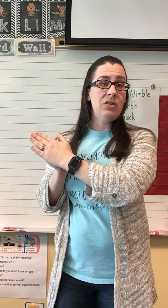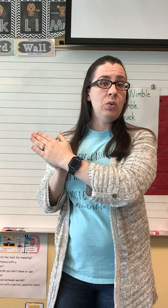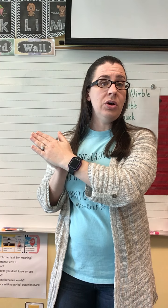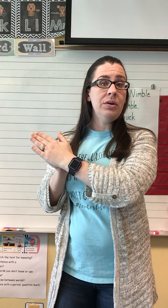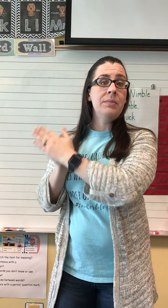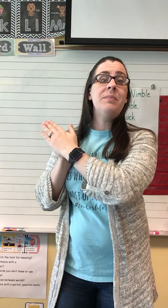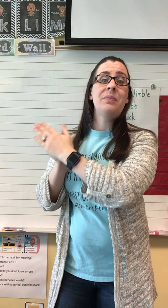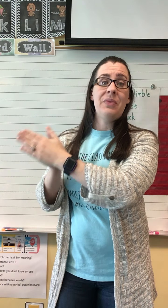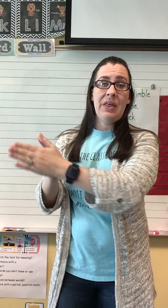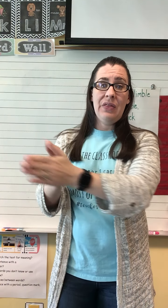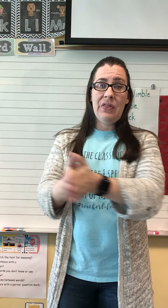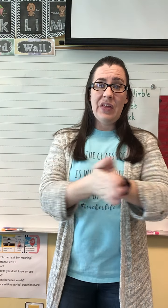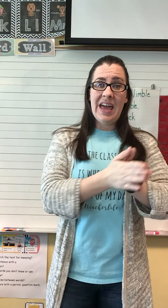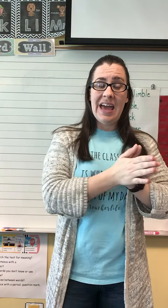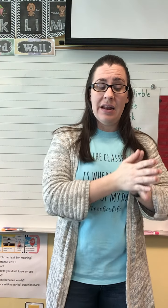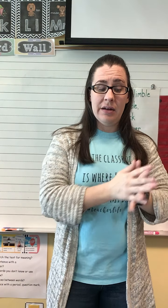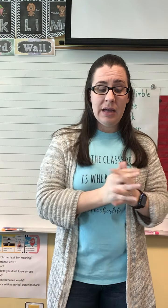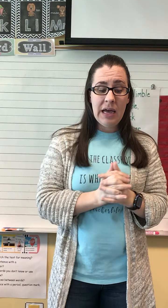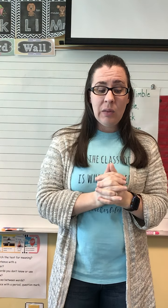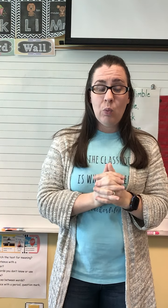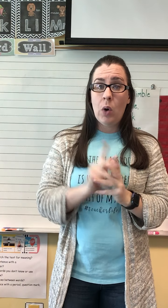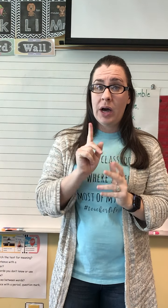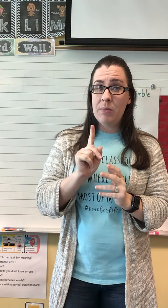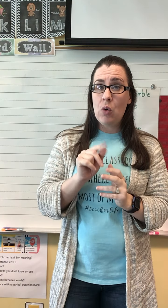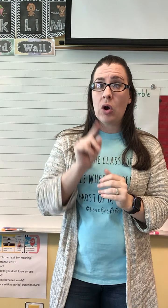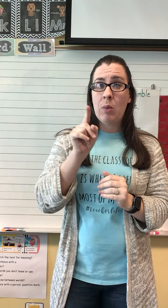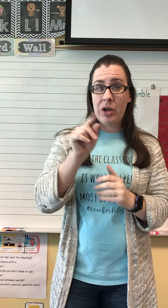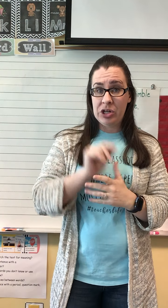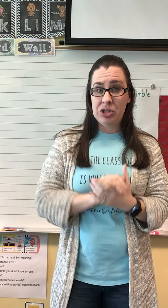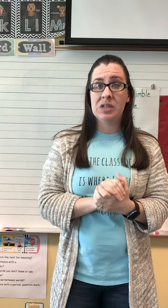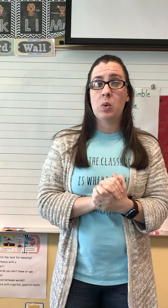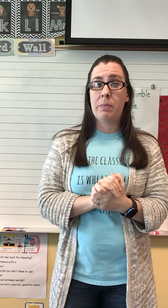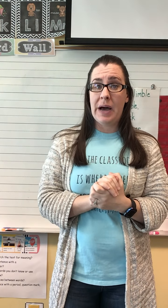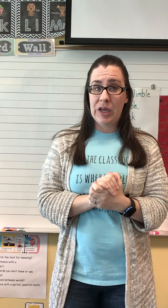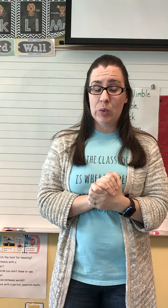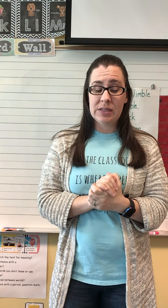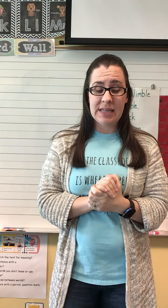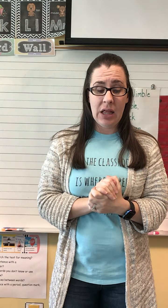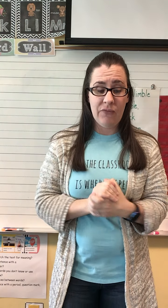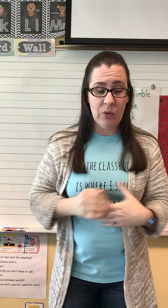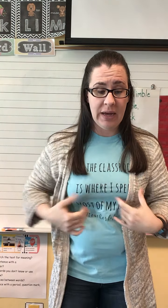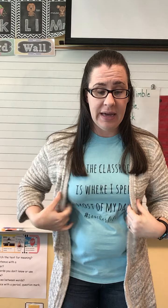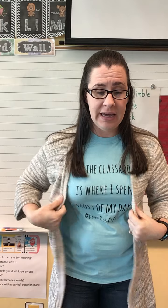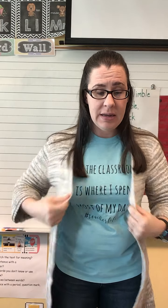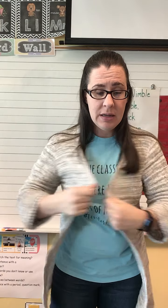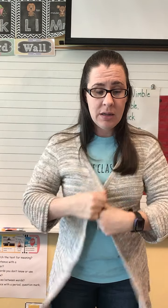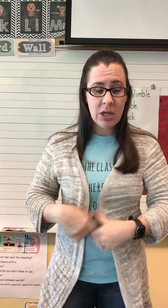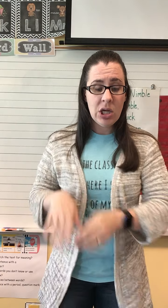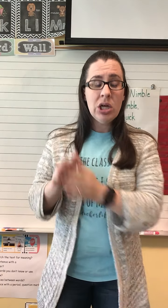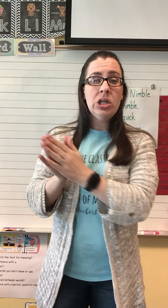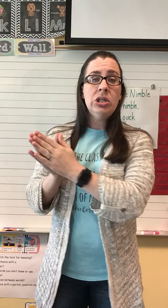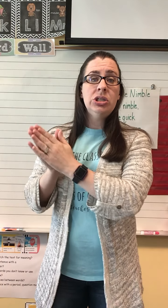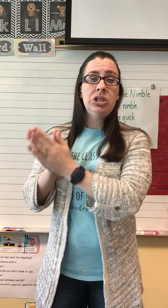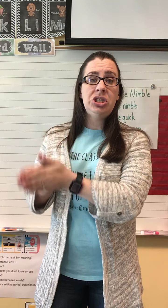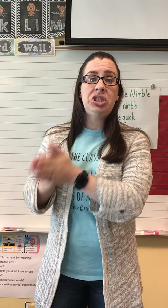the word. Then. One more. I want you to do this one by yourself, okay? Sh.